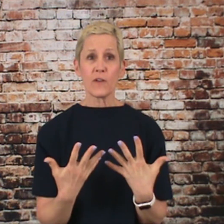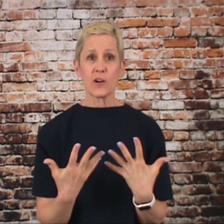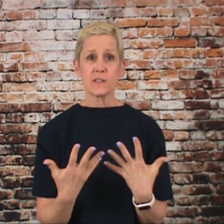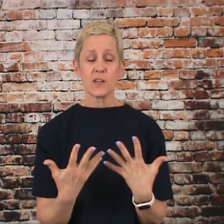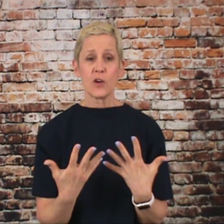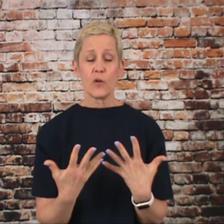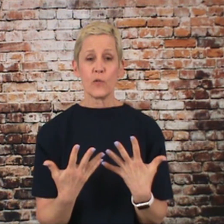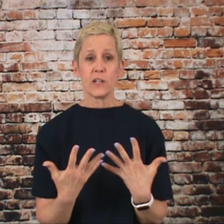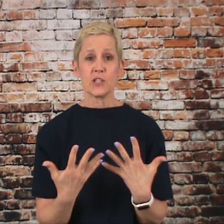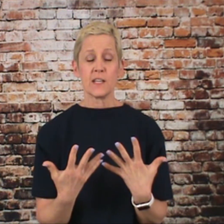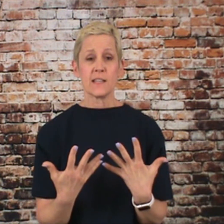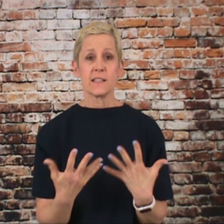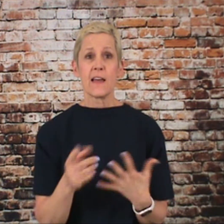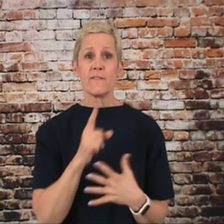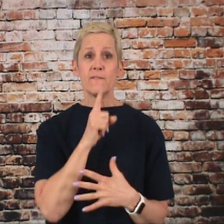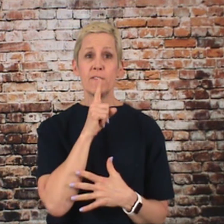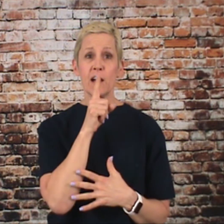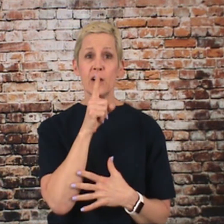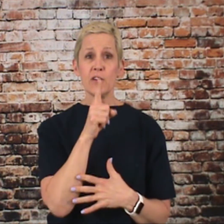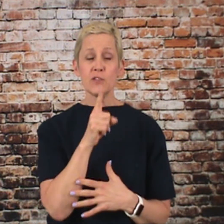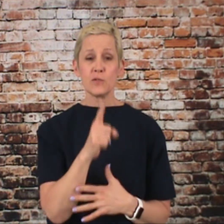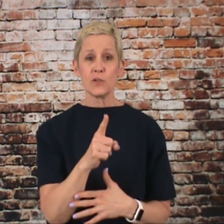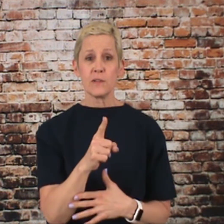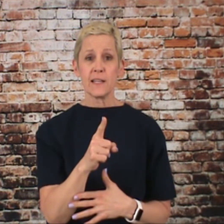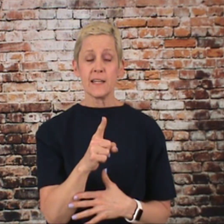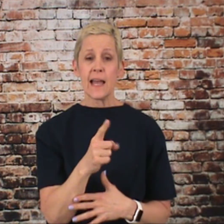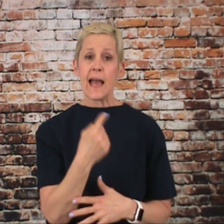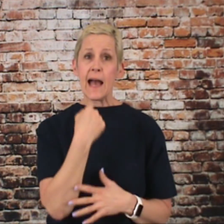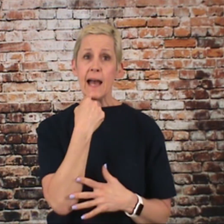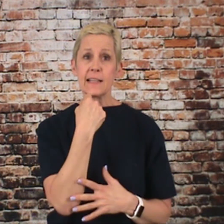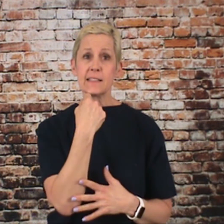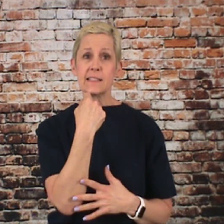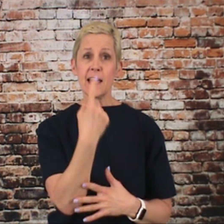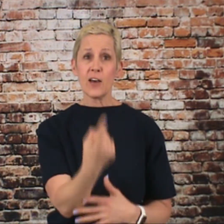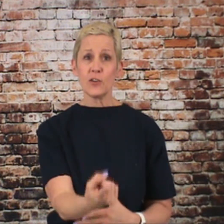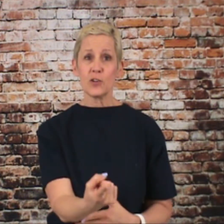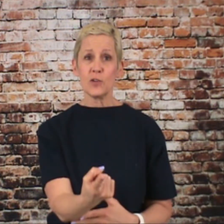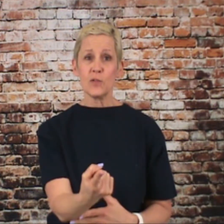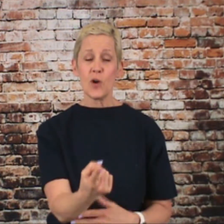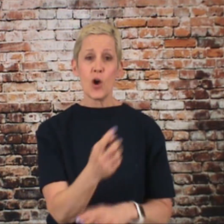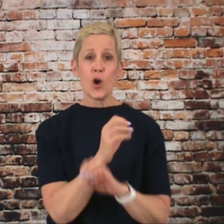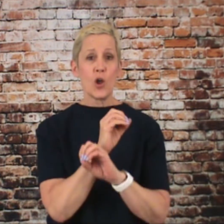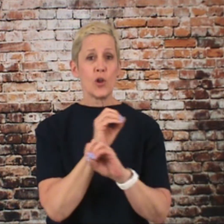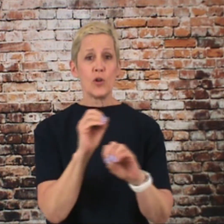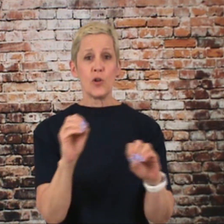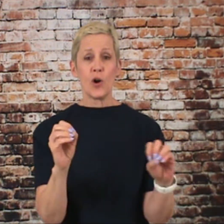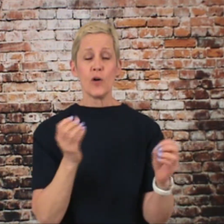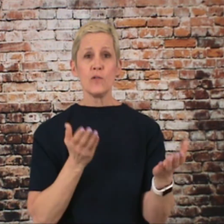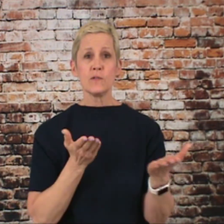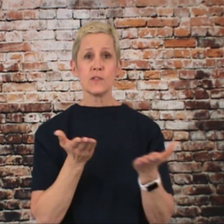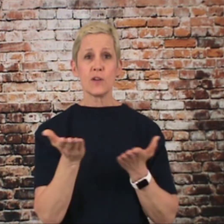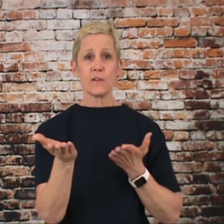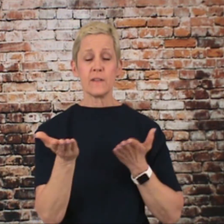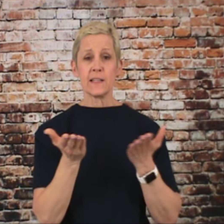verse, which is very truly, I tell you, no servant